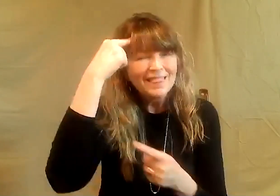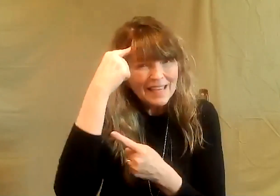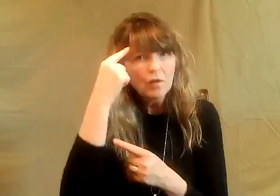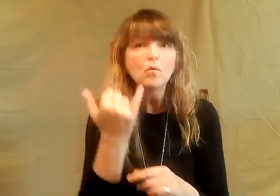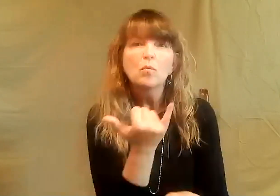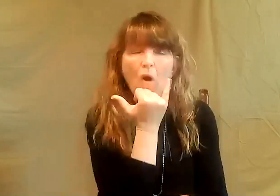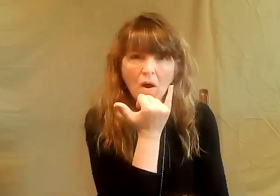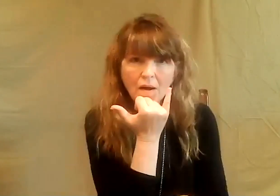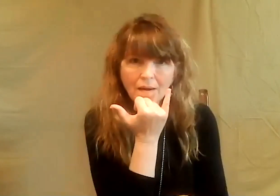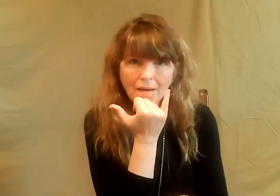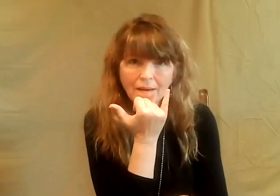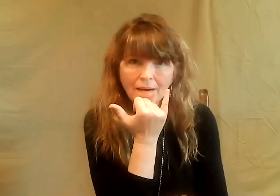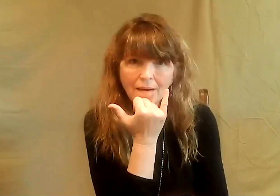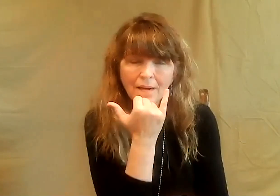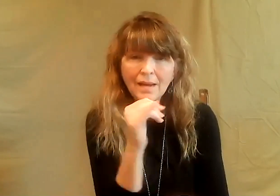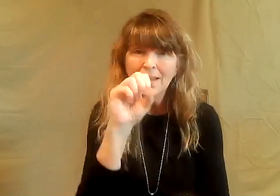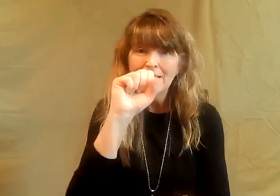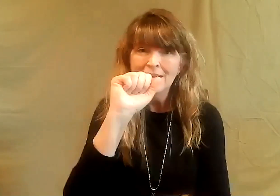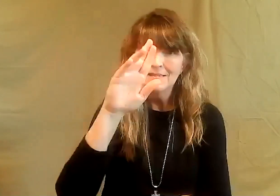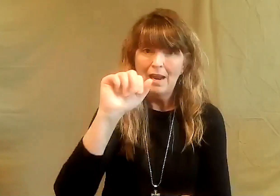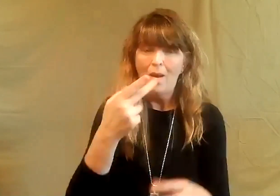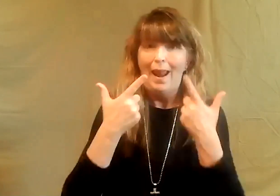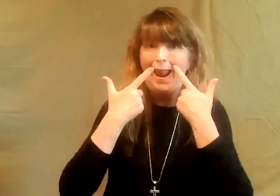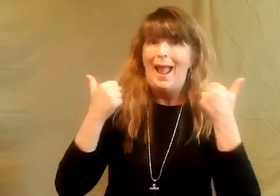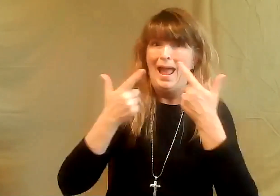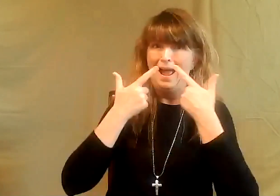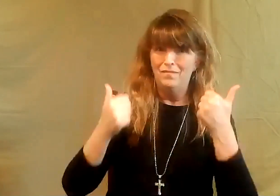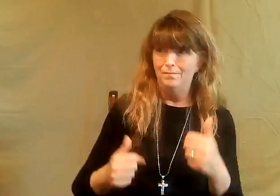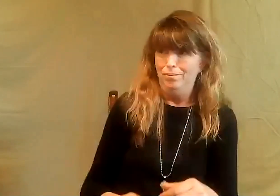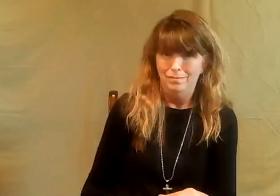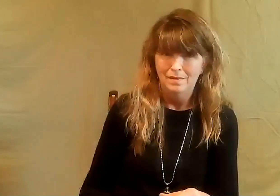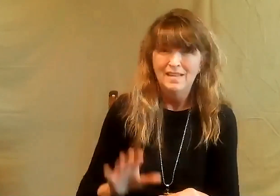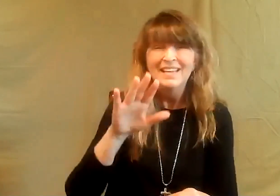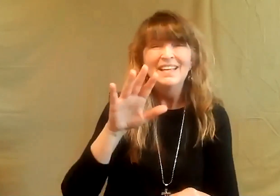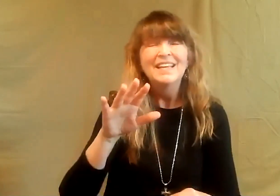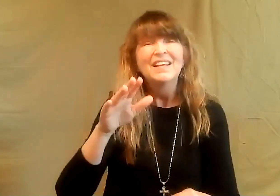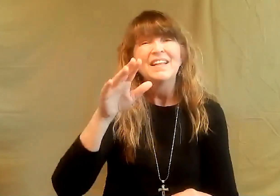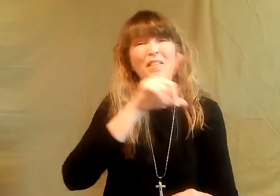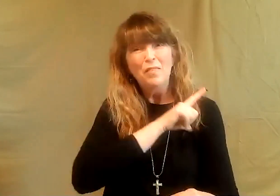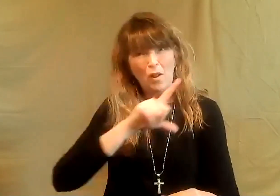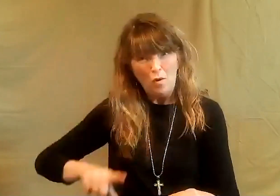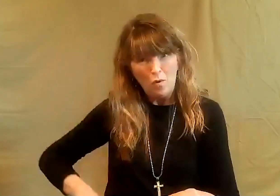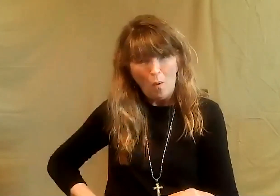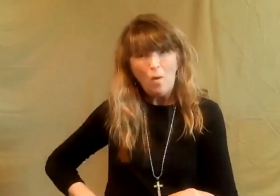enough. That's wrong thinking on our part. Now, remember, Sarah laughed.